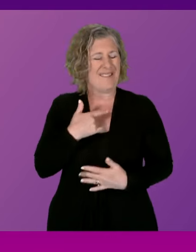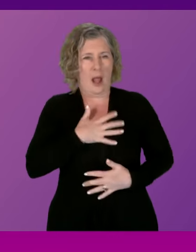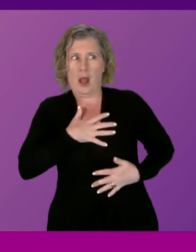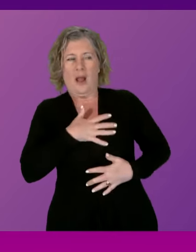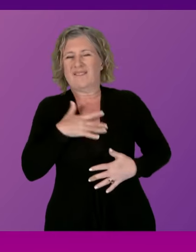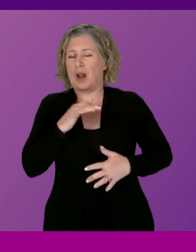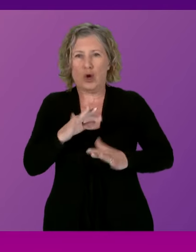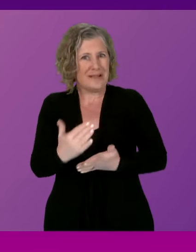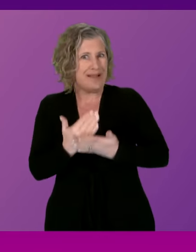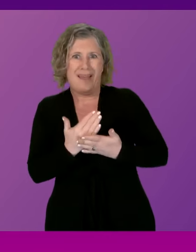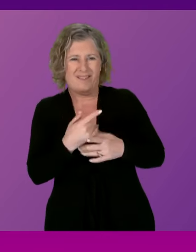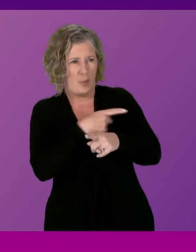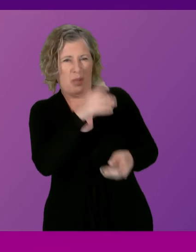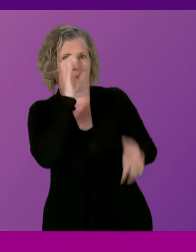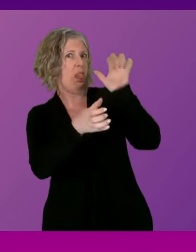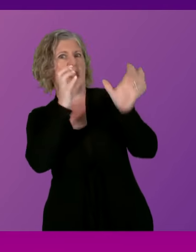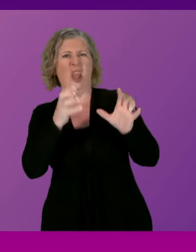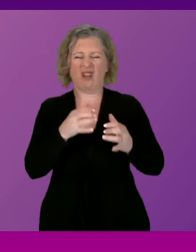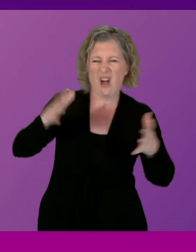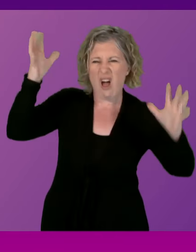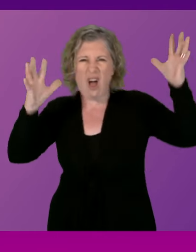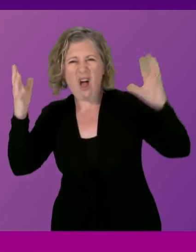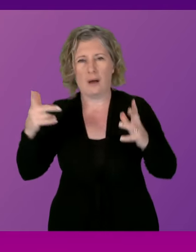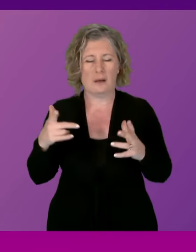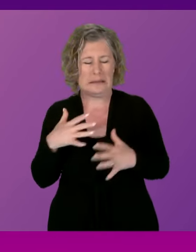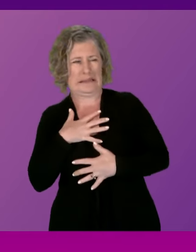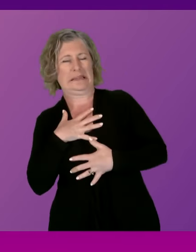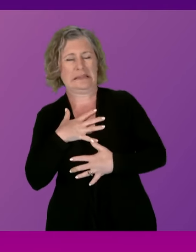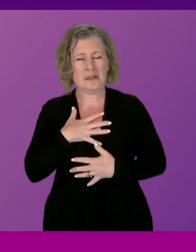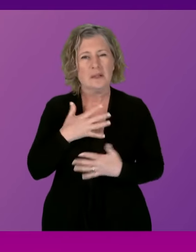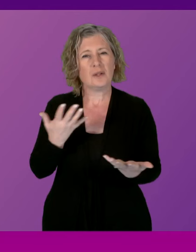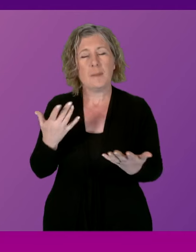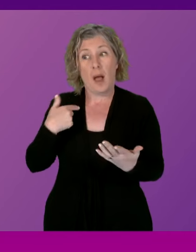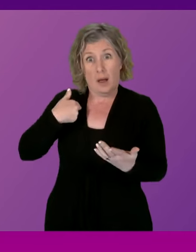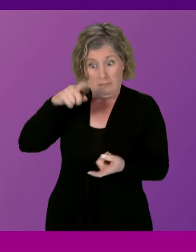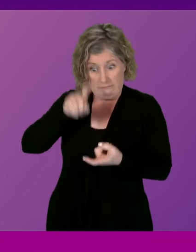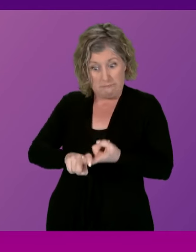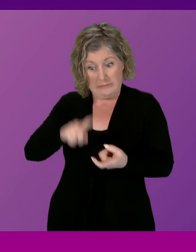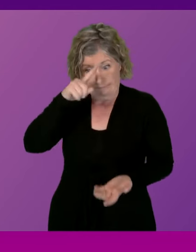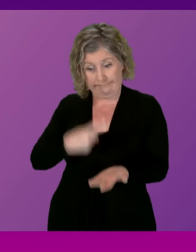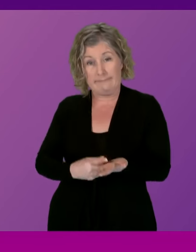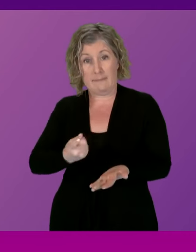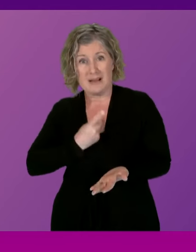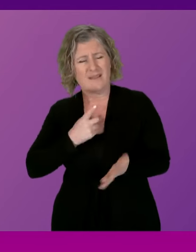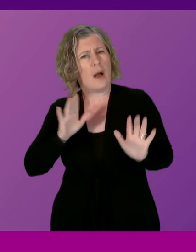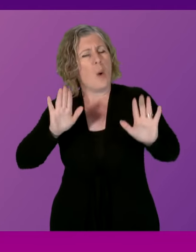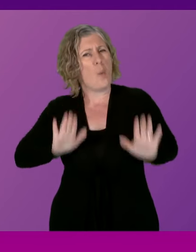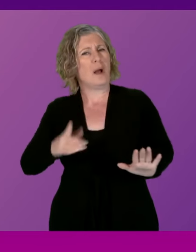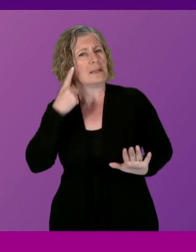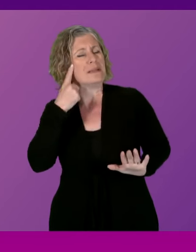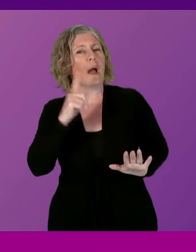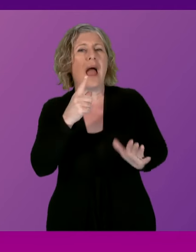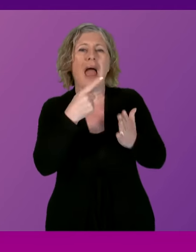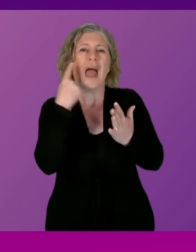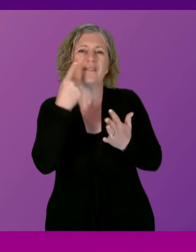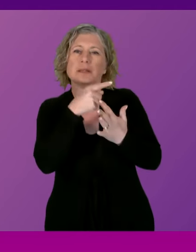-social behaviour. I have to say to Douglas Lumsden, I don't have an absolute fixed view in terms of the evidence that will be brought forward. If, of course, the